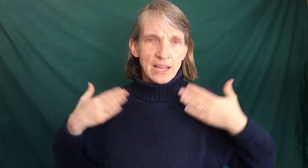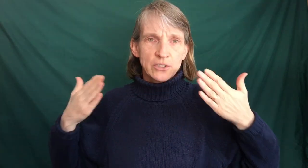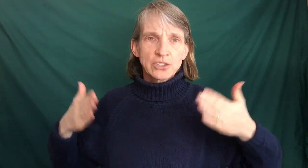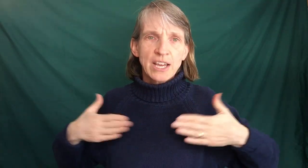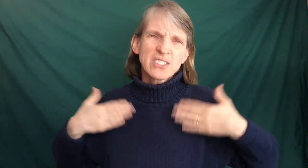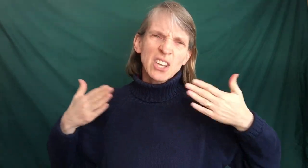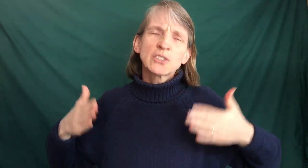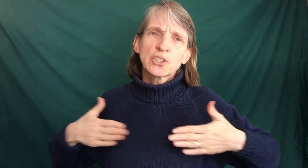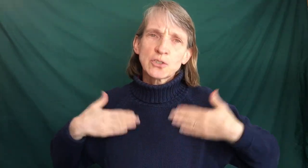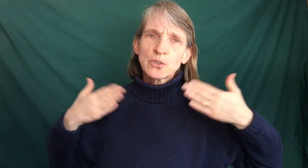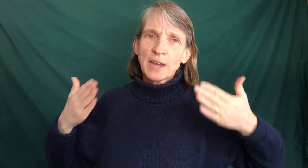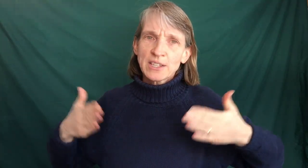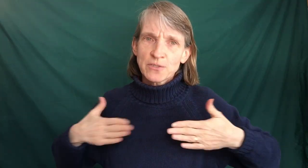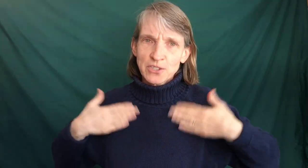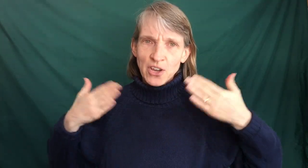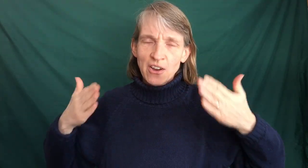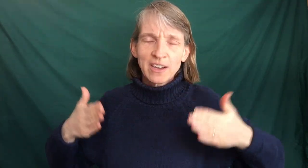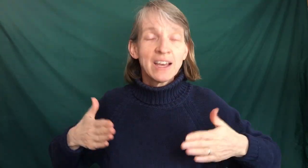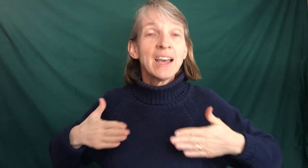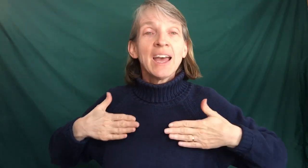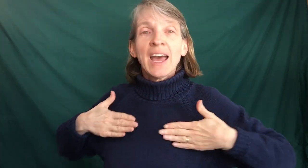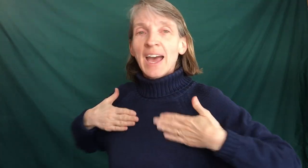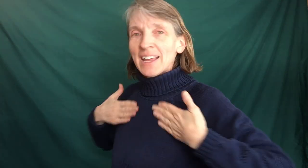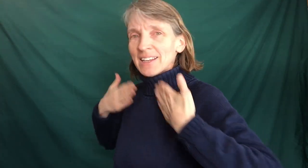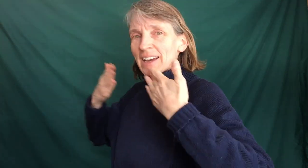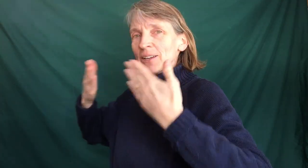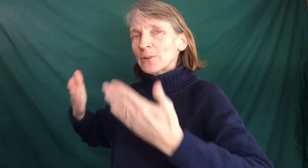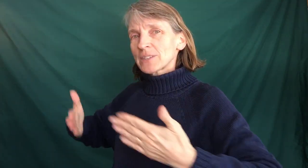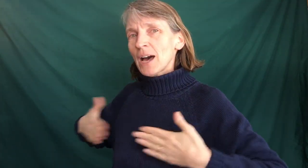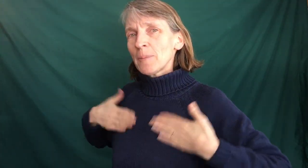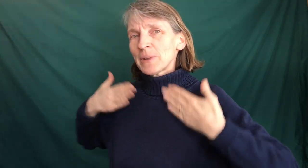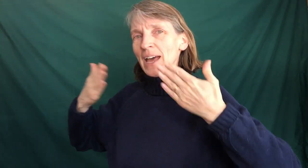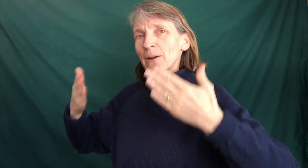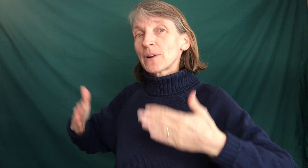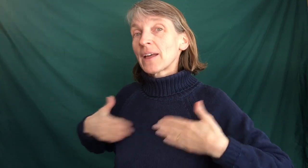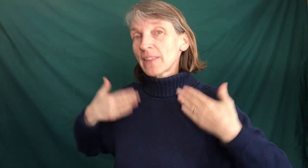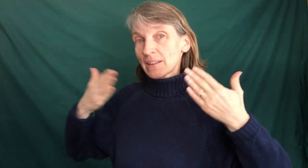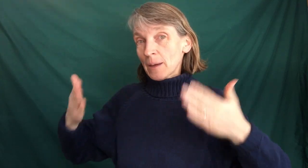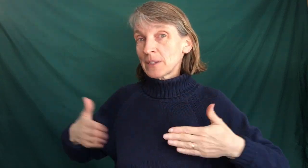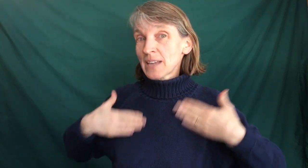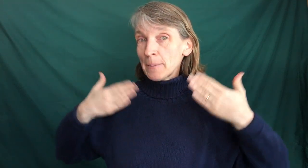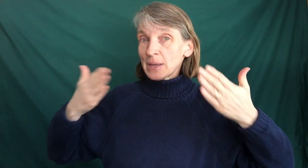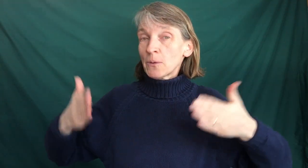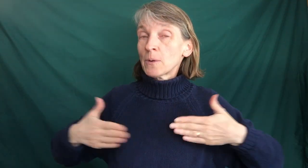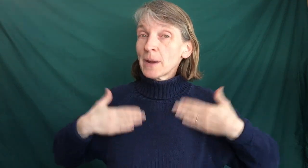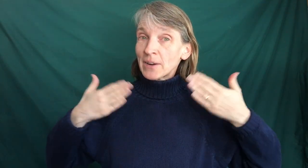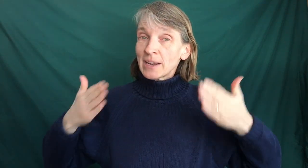on your chest. I usually do two hands for a song. And it kind of goes up and out and that means happy or merry.